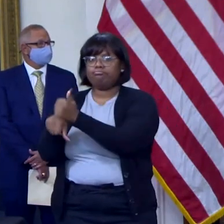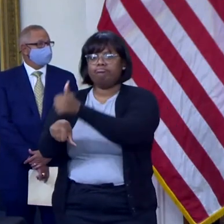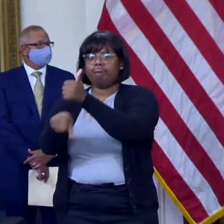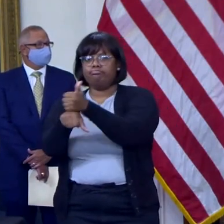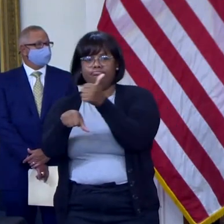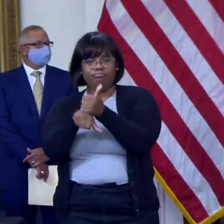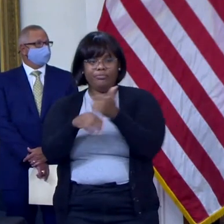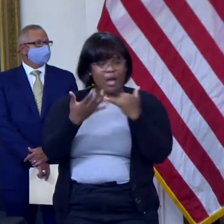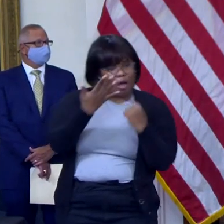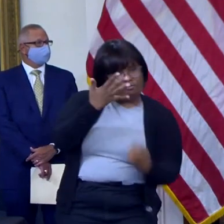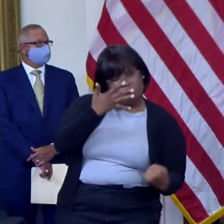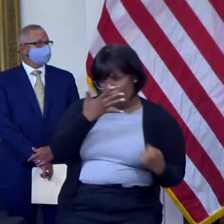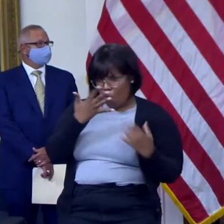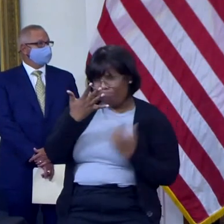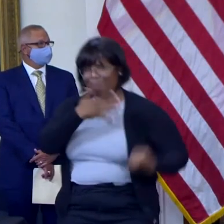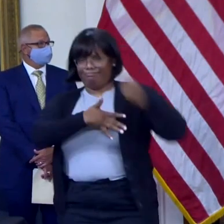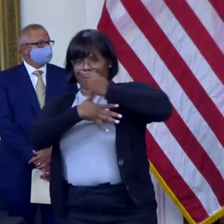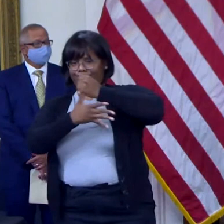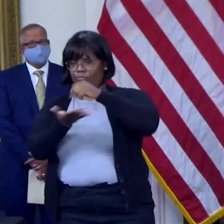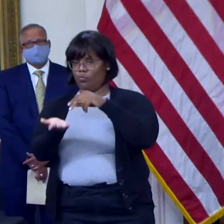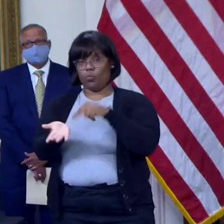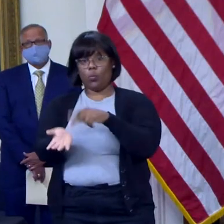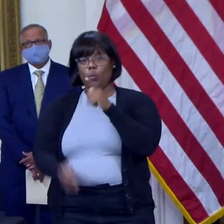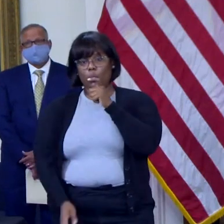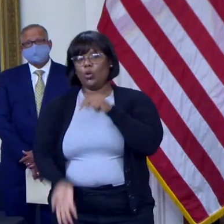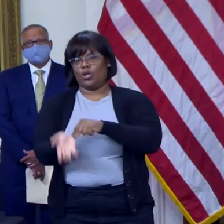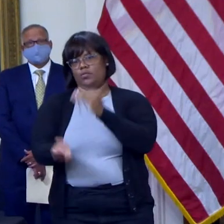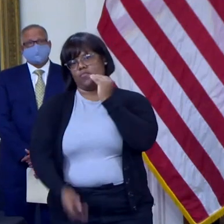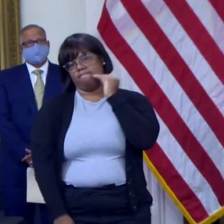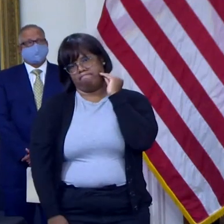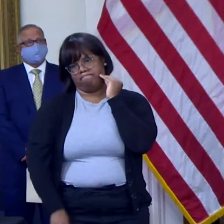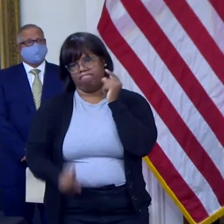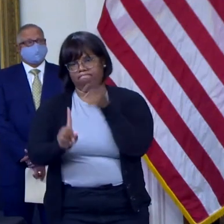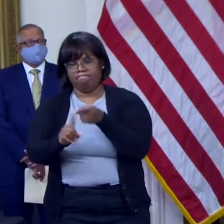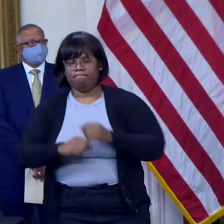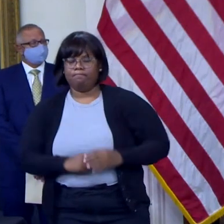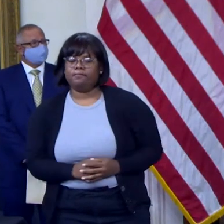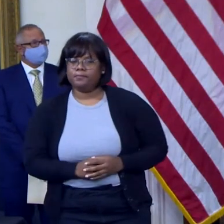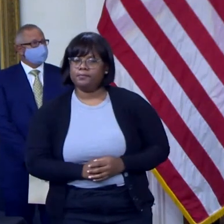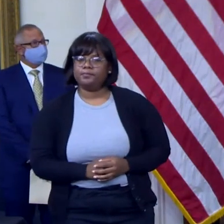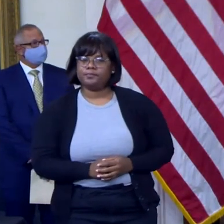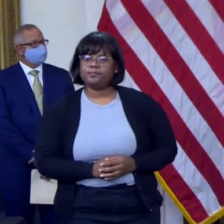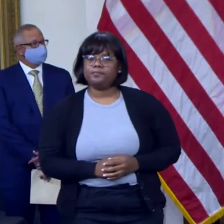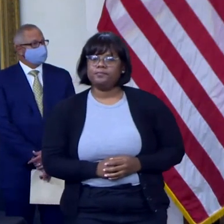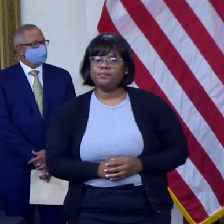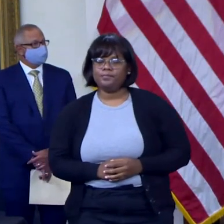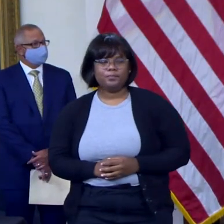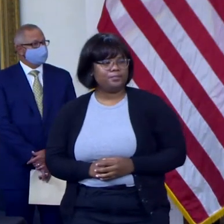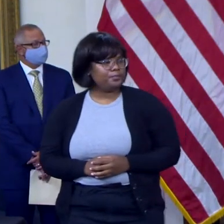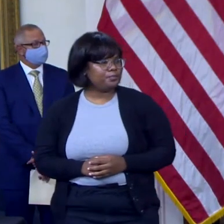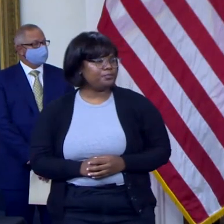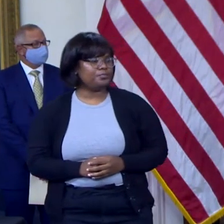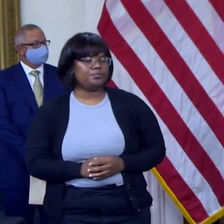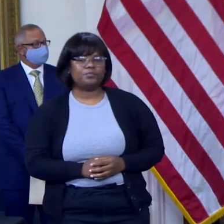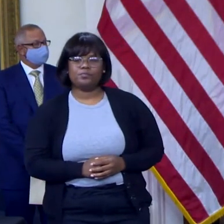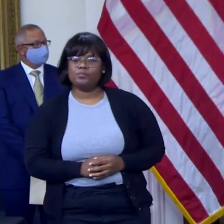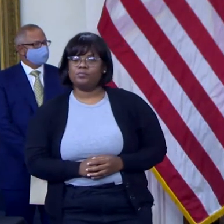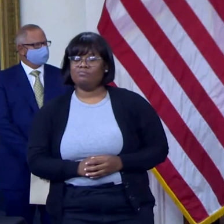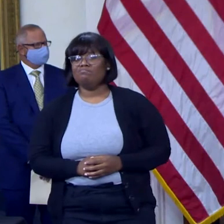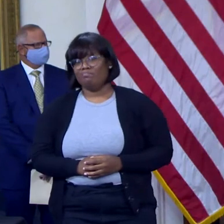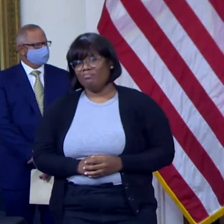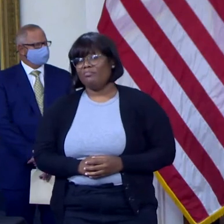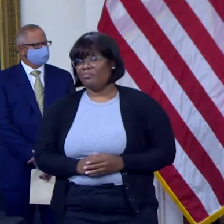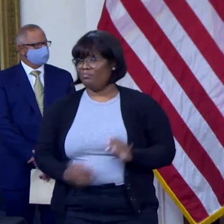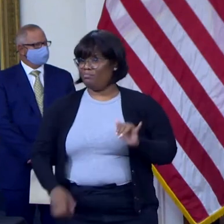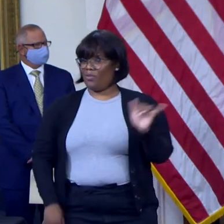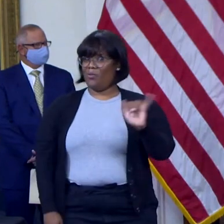and residents of our nursing homes, long-term care facilities, and assisted living facilities. We also took steps to provide